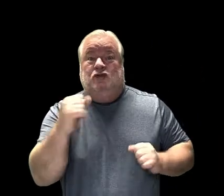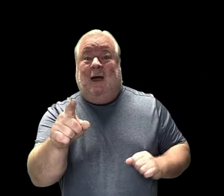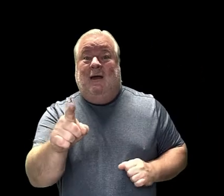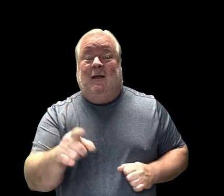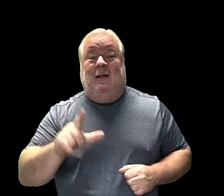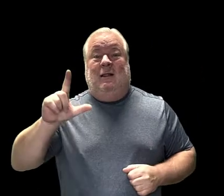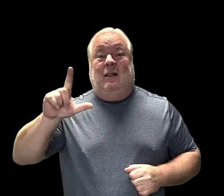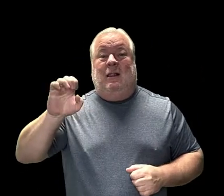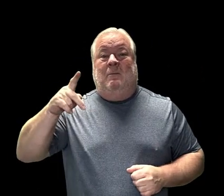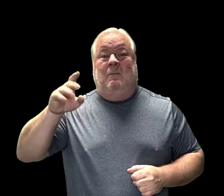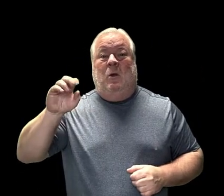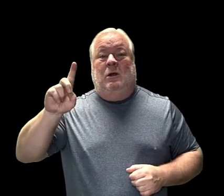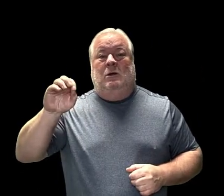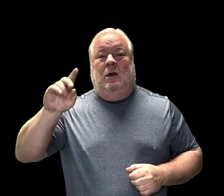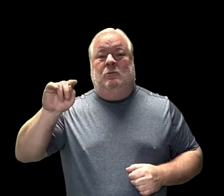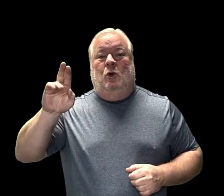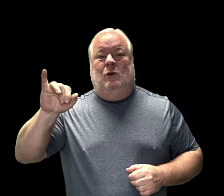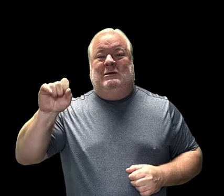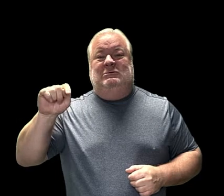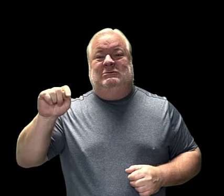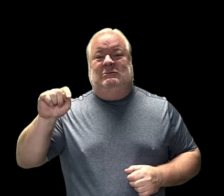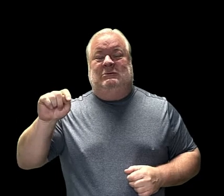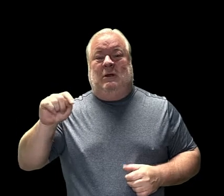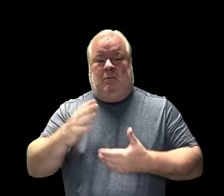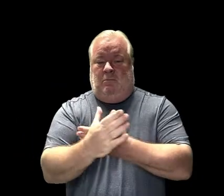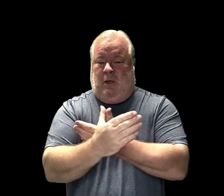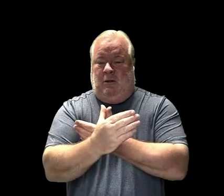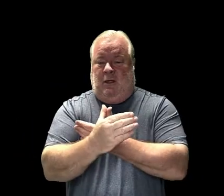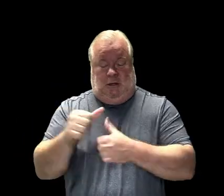Now you try. Lepidopterist.